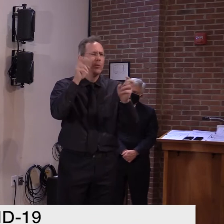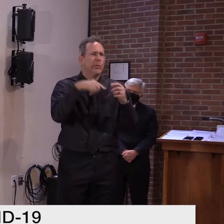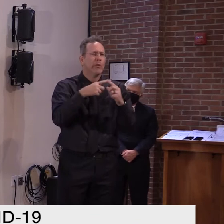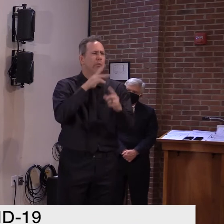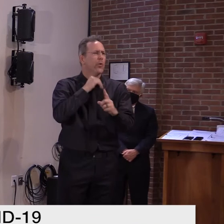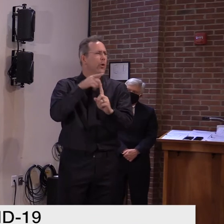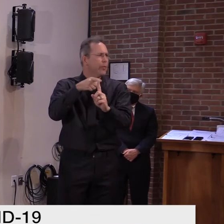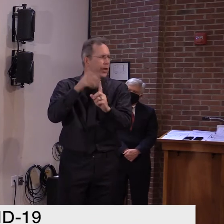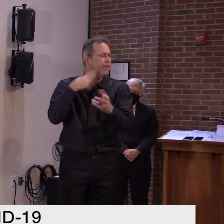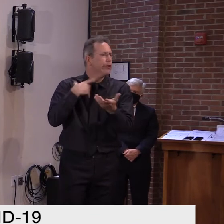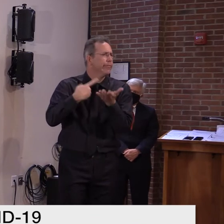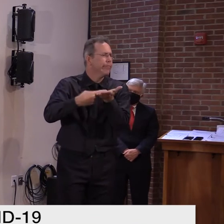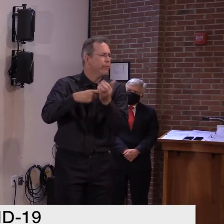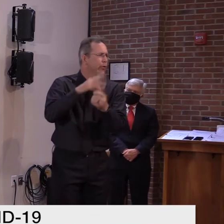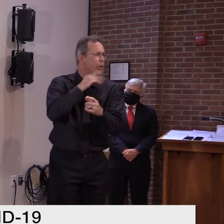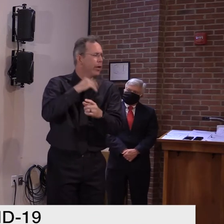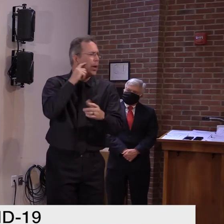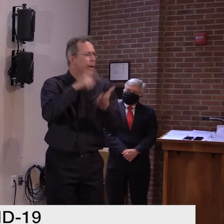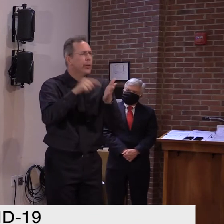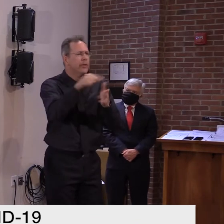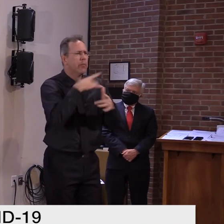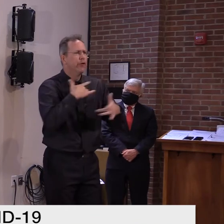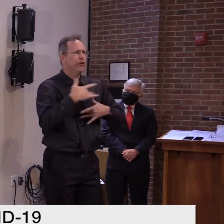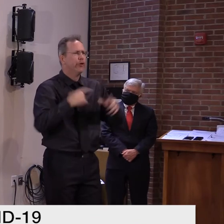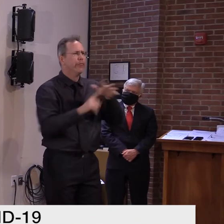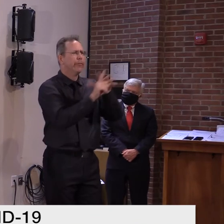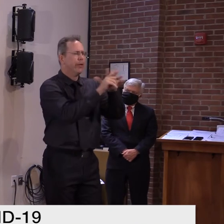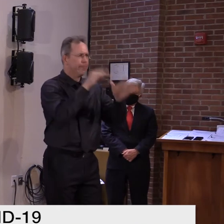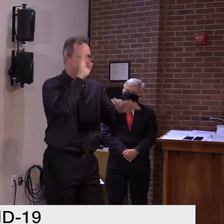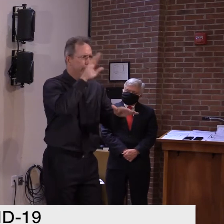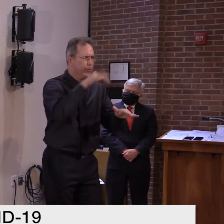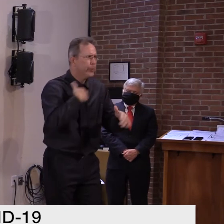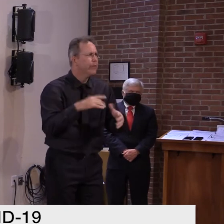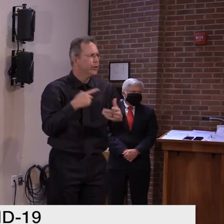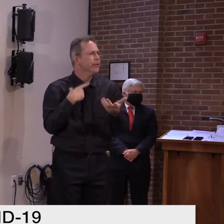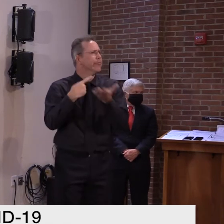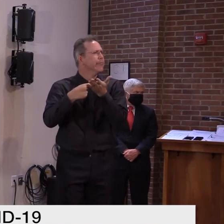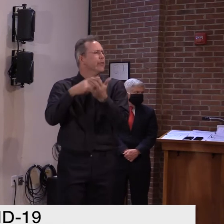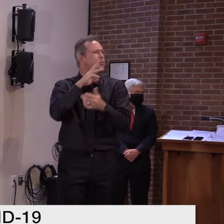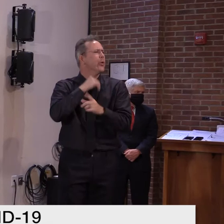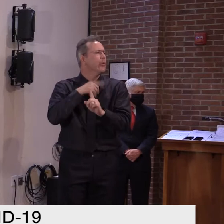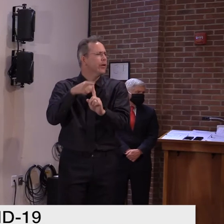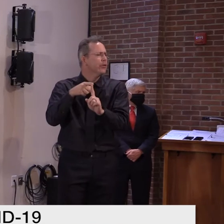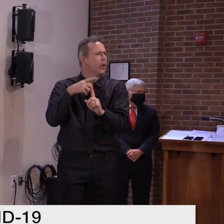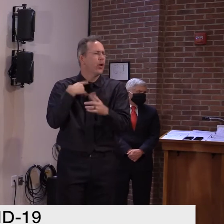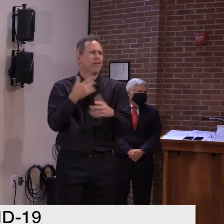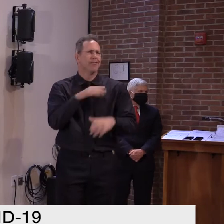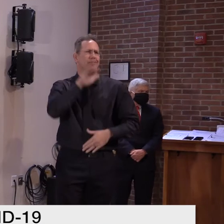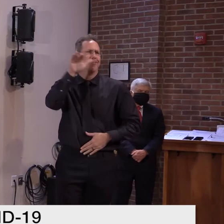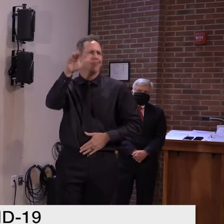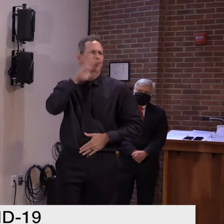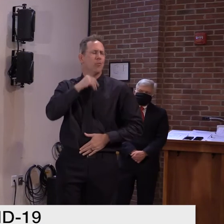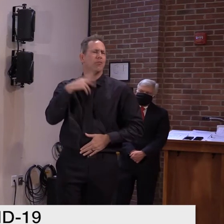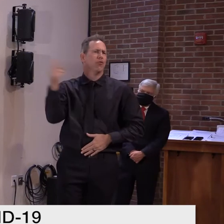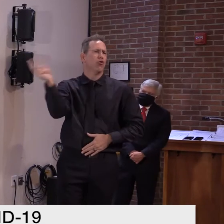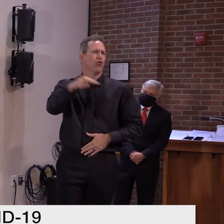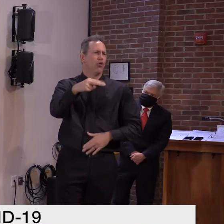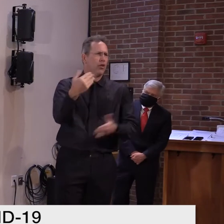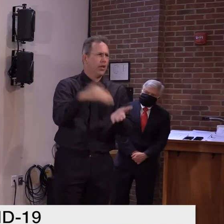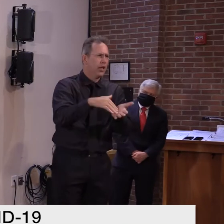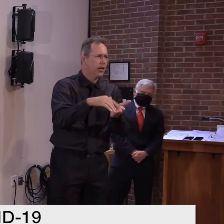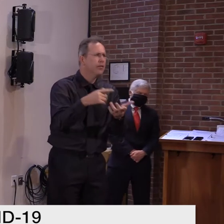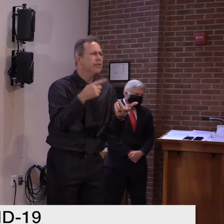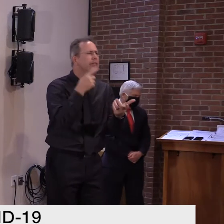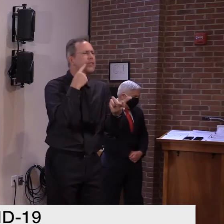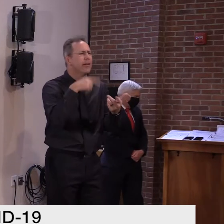where other larger entities have, uh, said that they are going to take a second look. Uh, they didn't, uh, think it applied to them. Uh, and we're